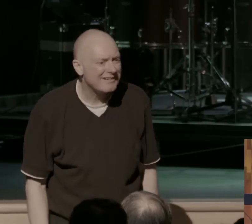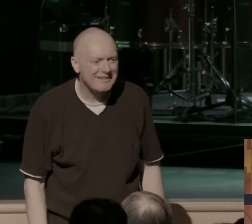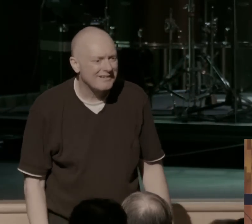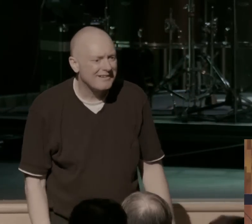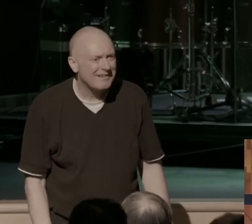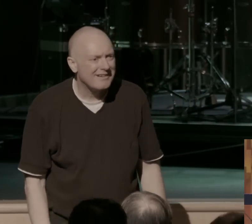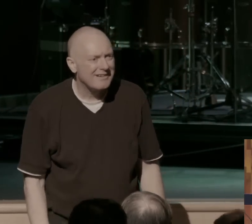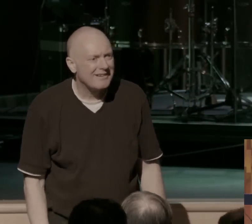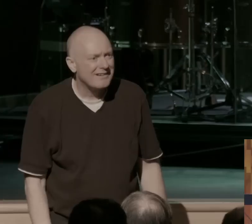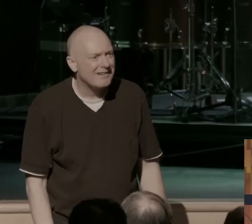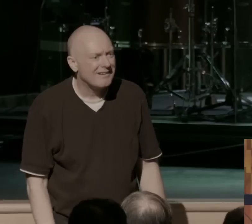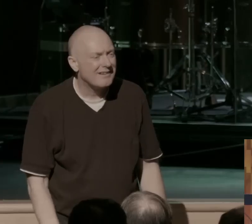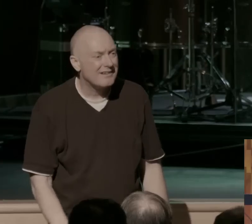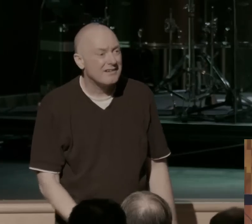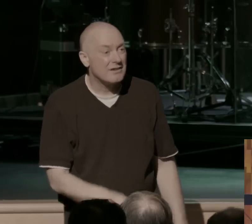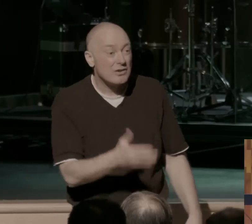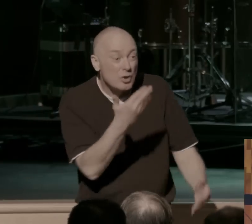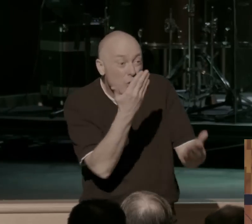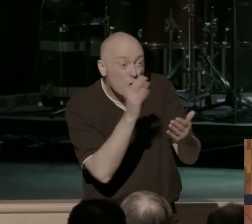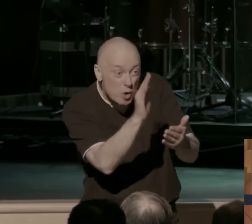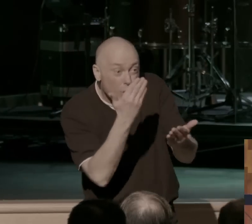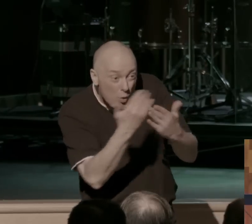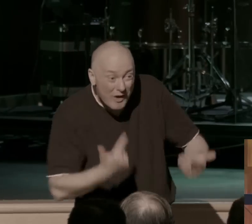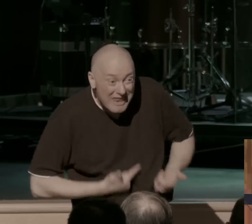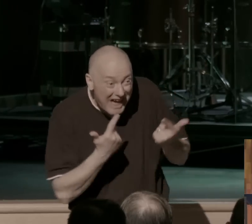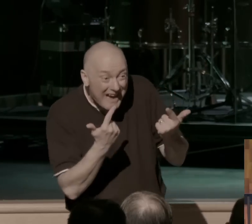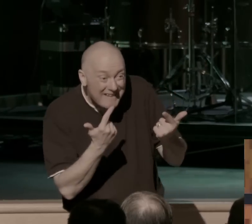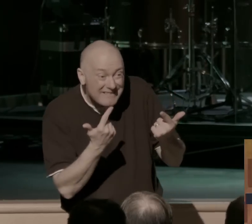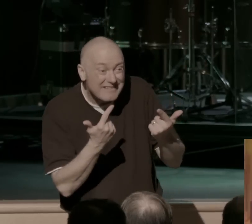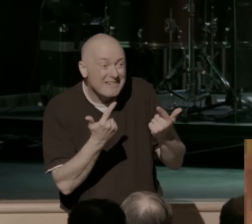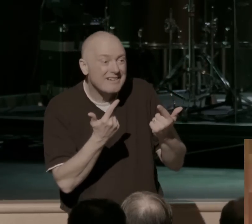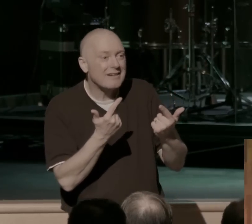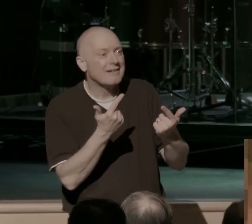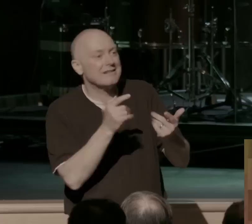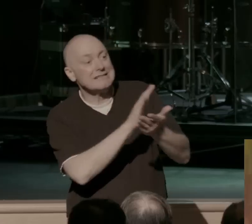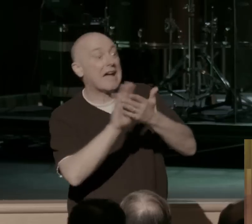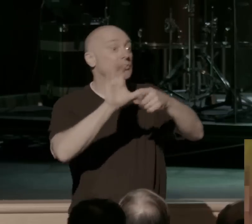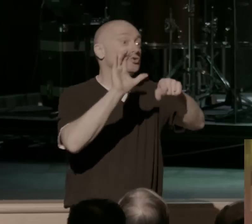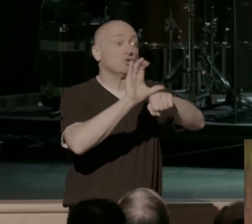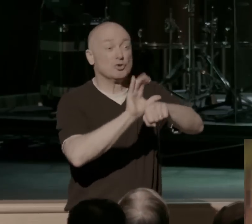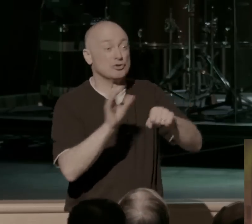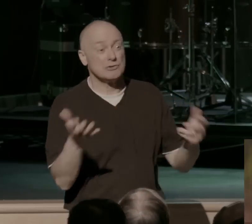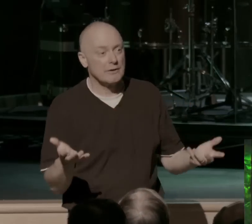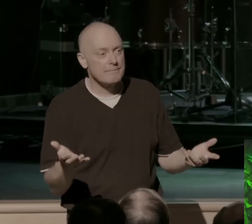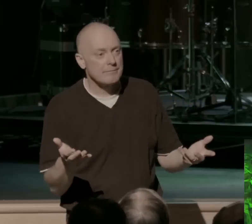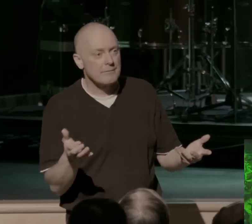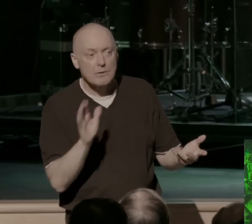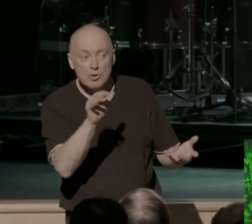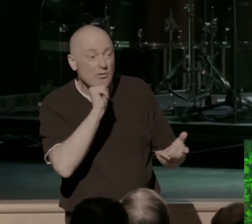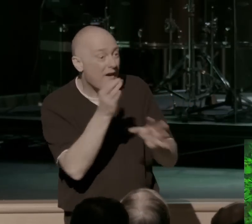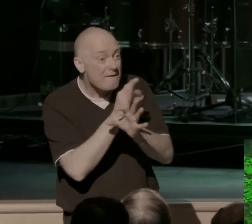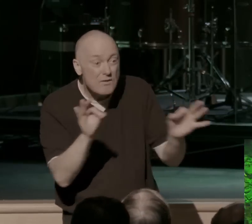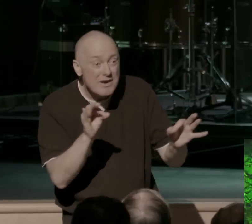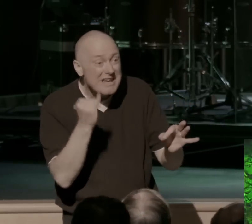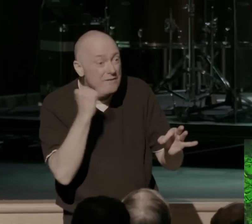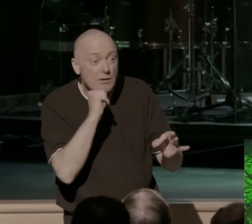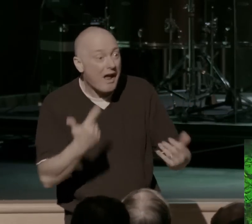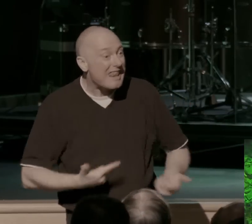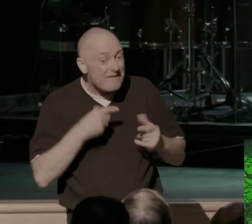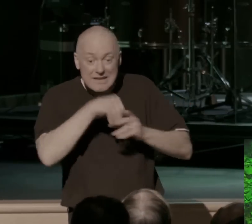Your good life, your good works, your nice church, you're not free if you're not abiding in me. He says, you're not free if you don't